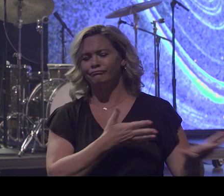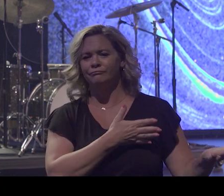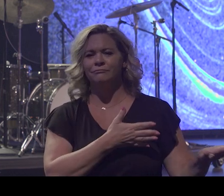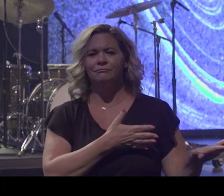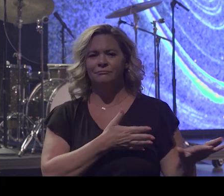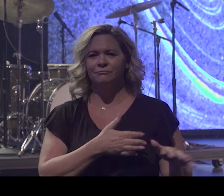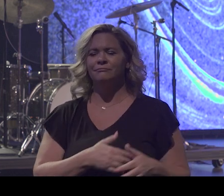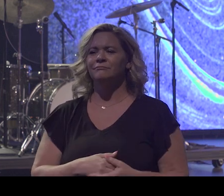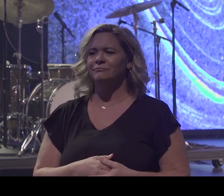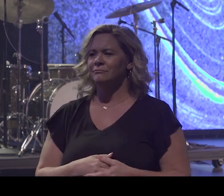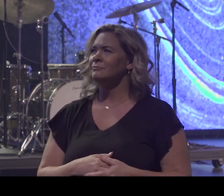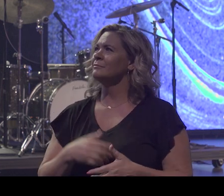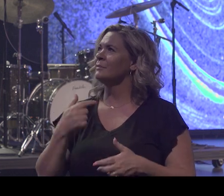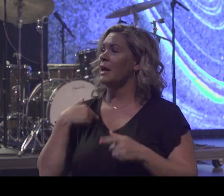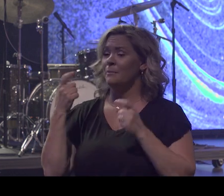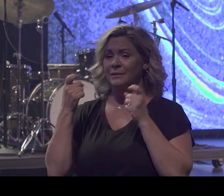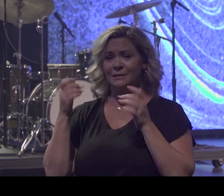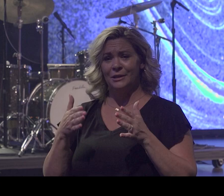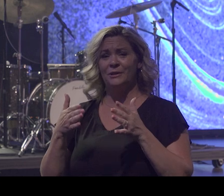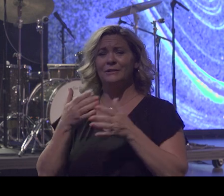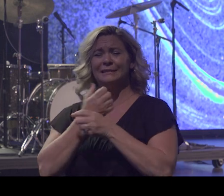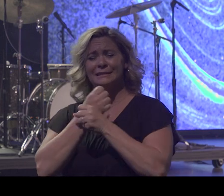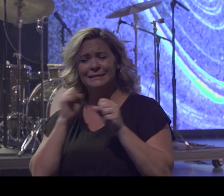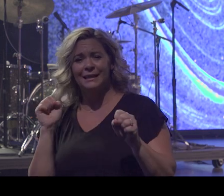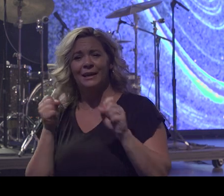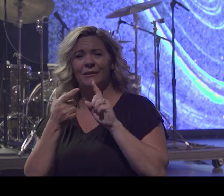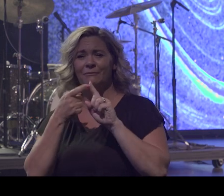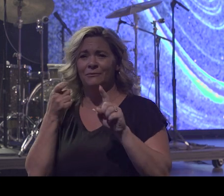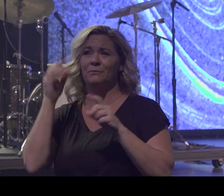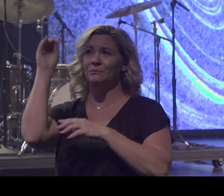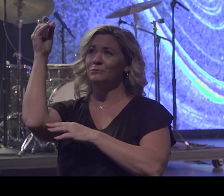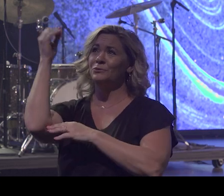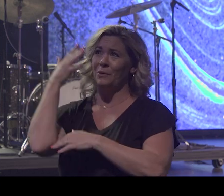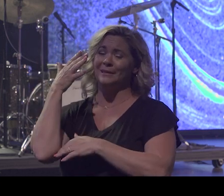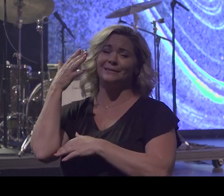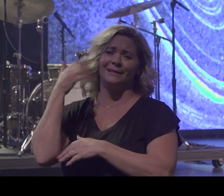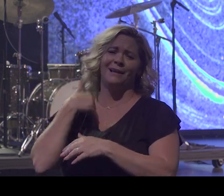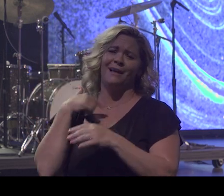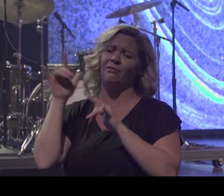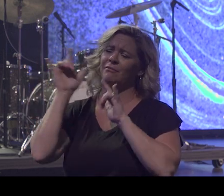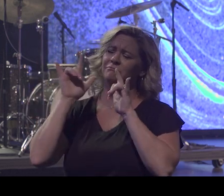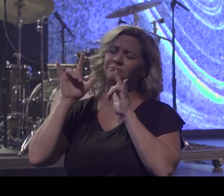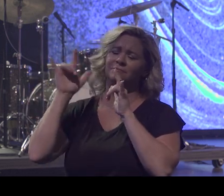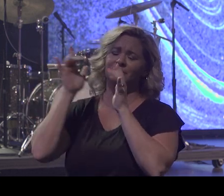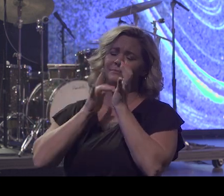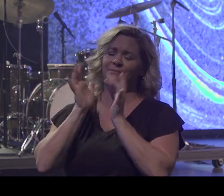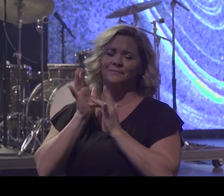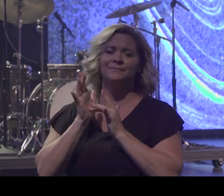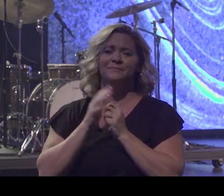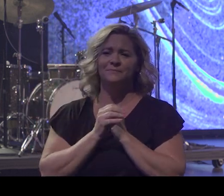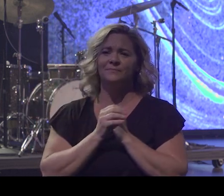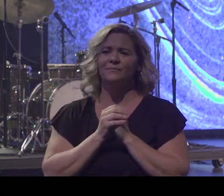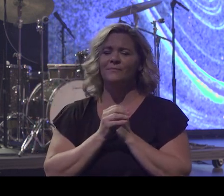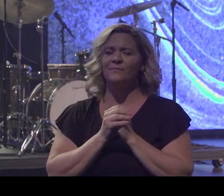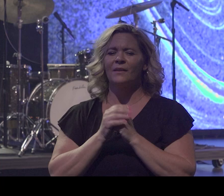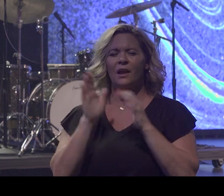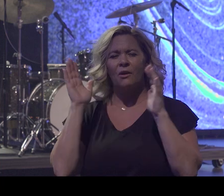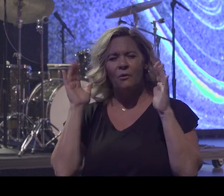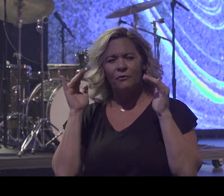I'm just a sinner. I've been saved by grace. And I love Jesus. And hopefully this message today will touch somebody